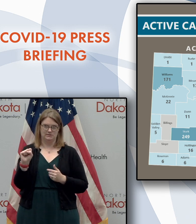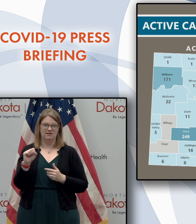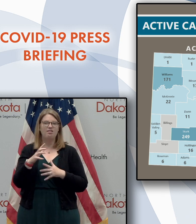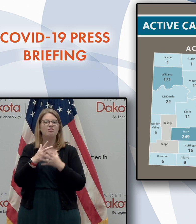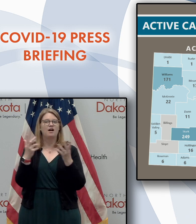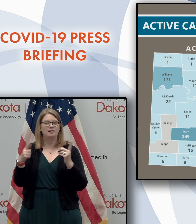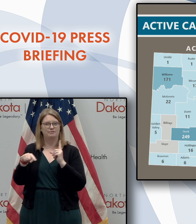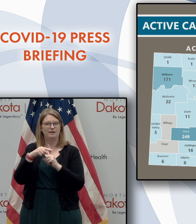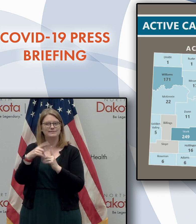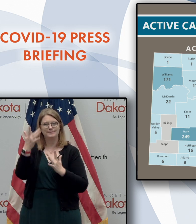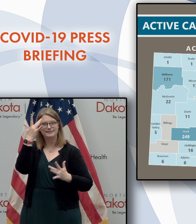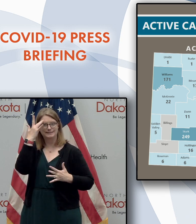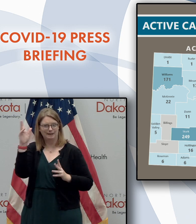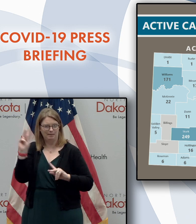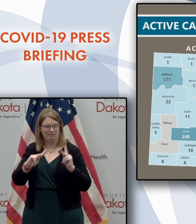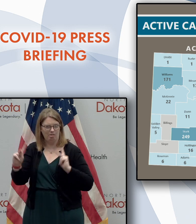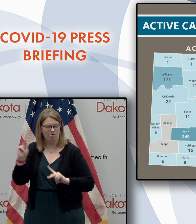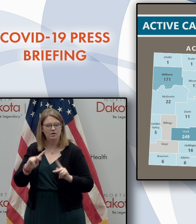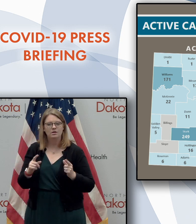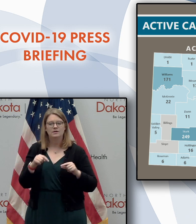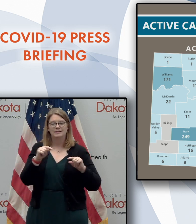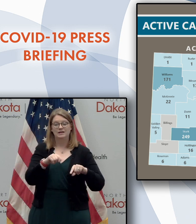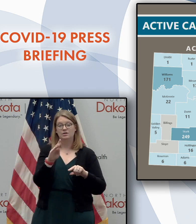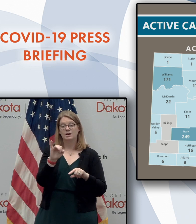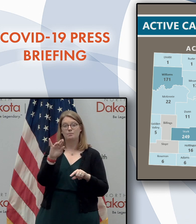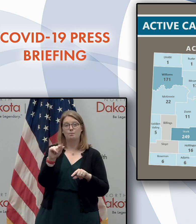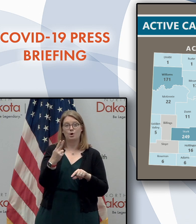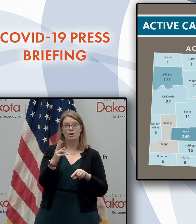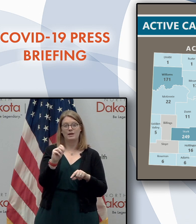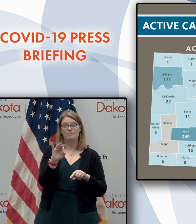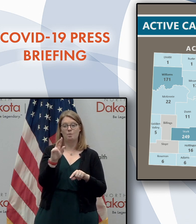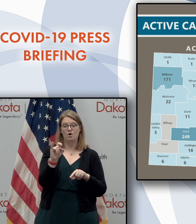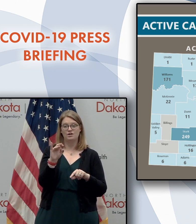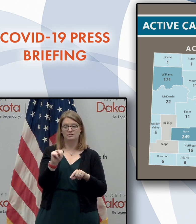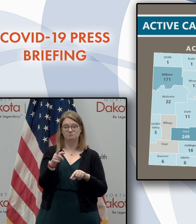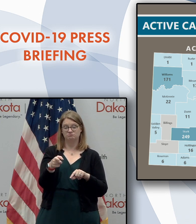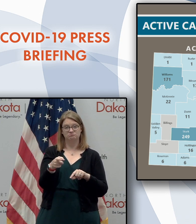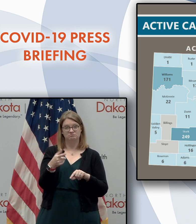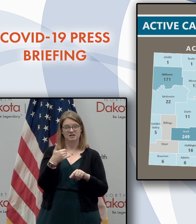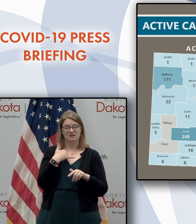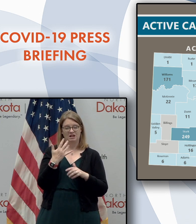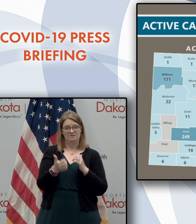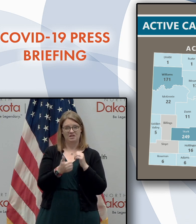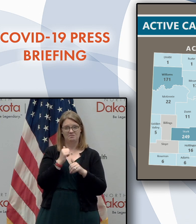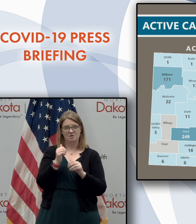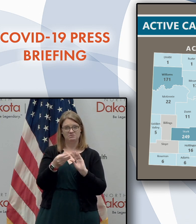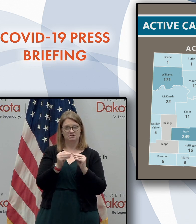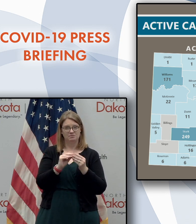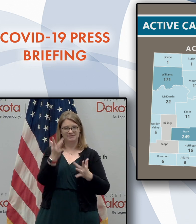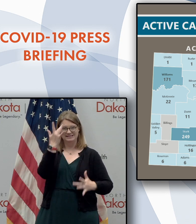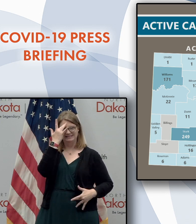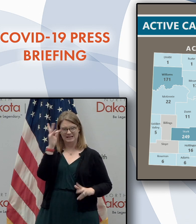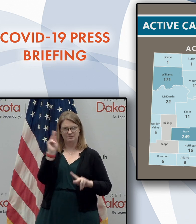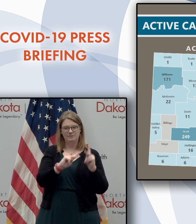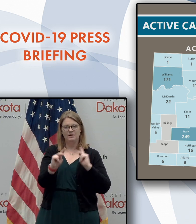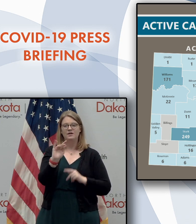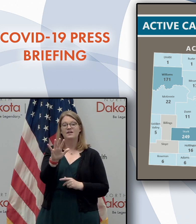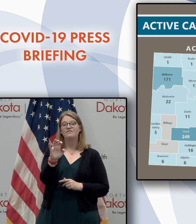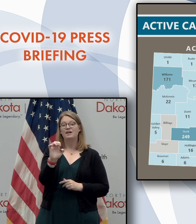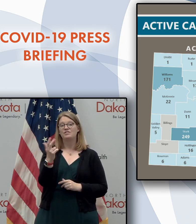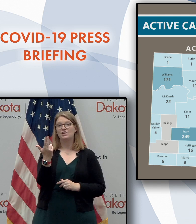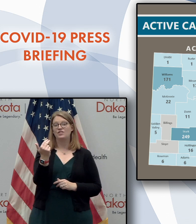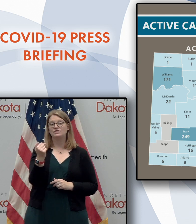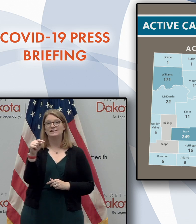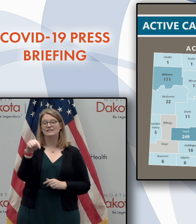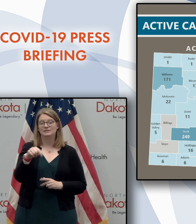and right here in Burley Morton is where we've got the highest number of active cases, 513 active